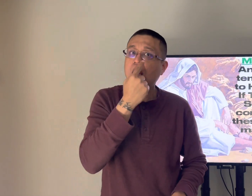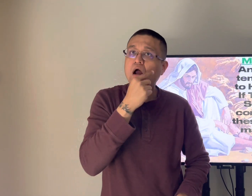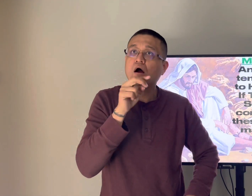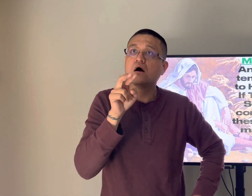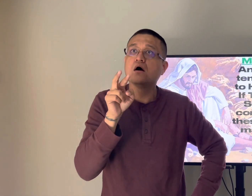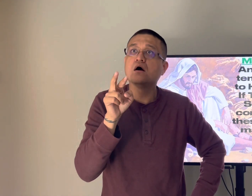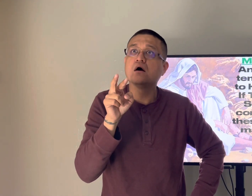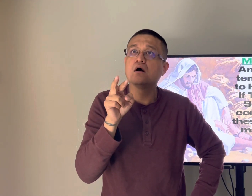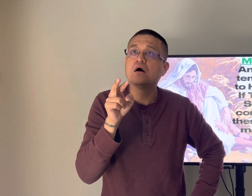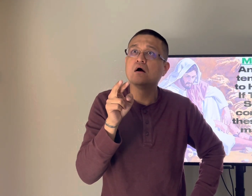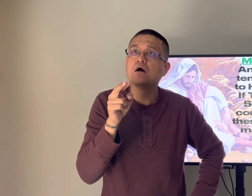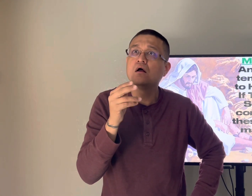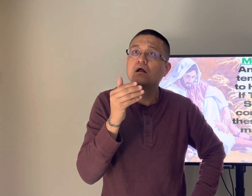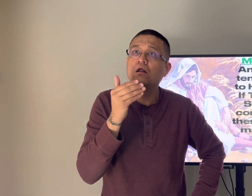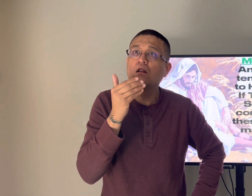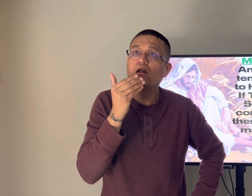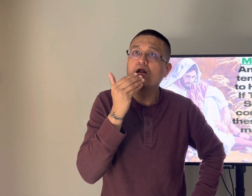he's talking about the tree of good and evil